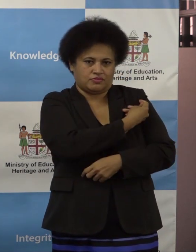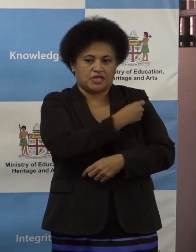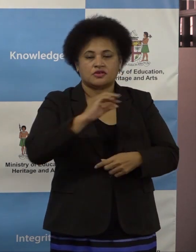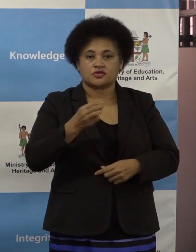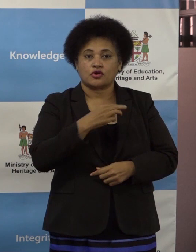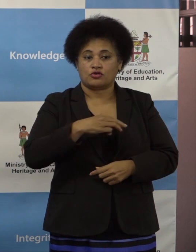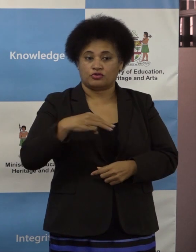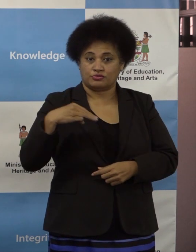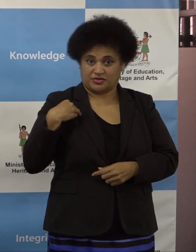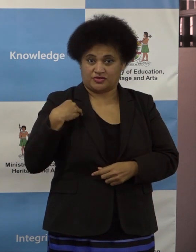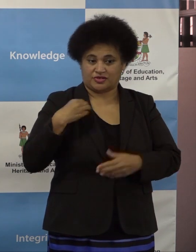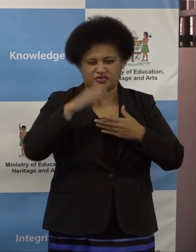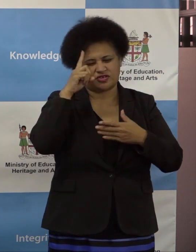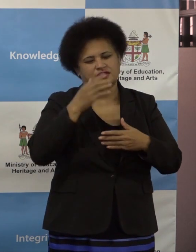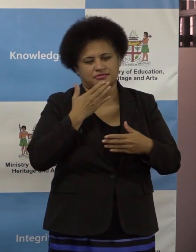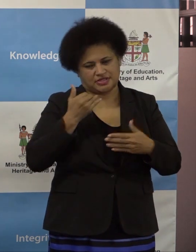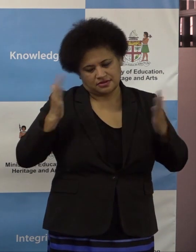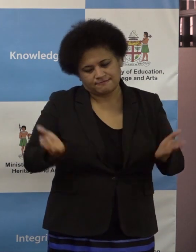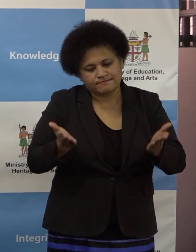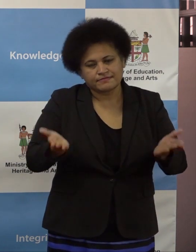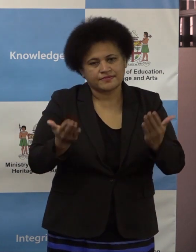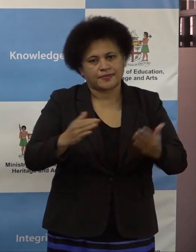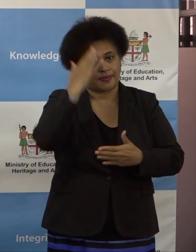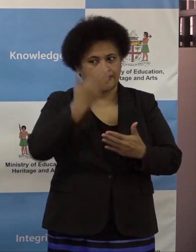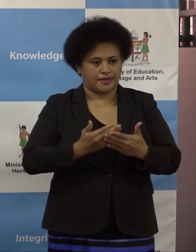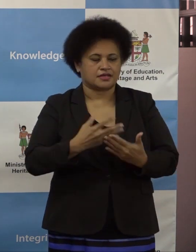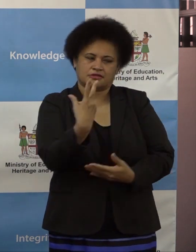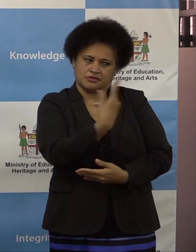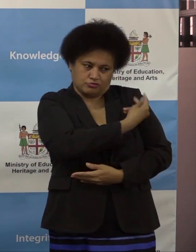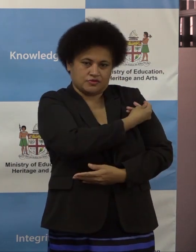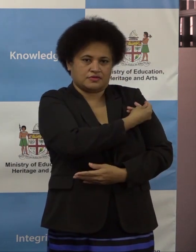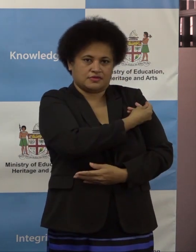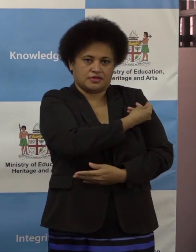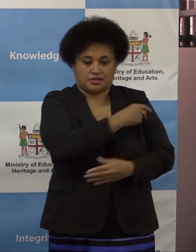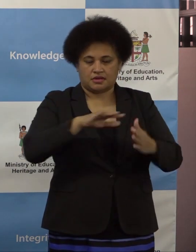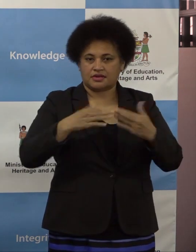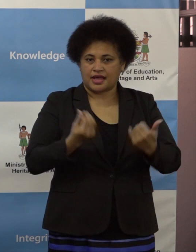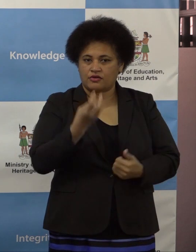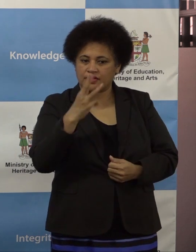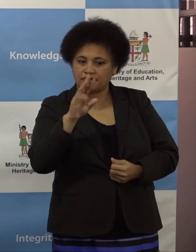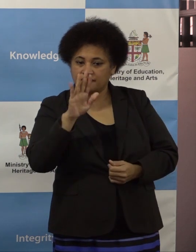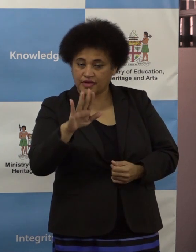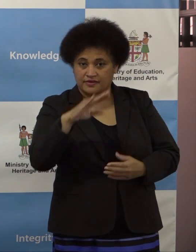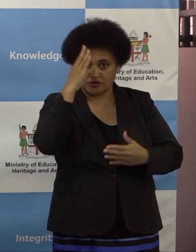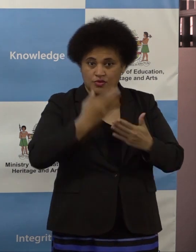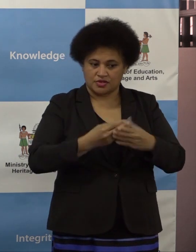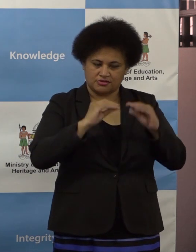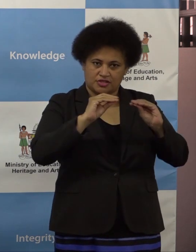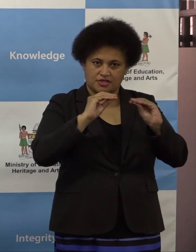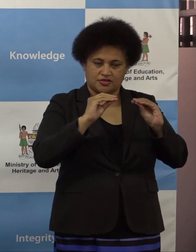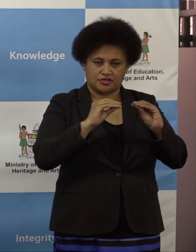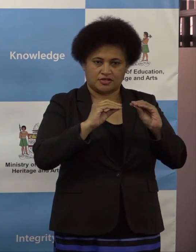to get vaccinated. We currently have 35 teachers teaching years 12 and 13 who are